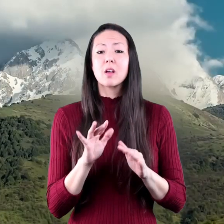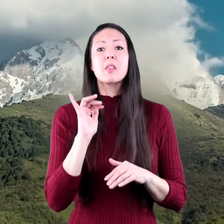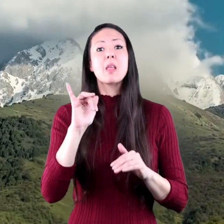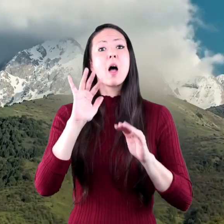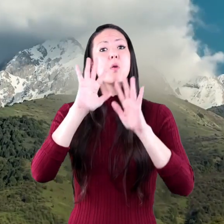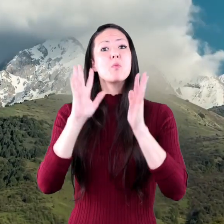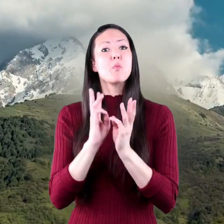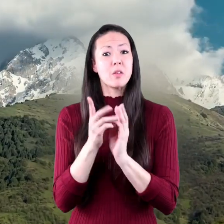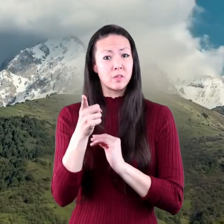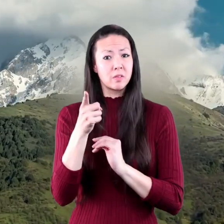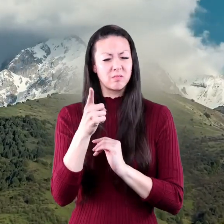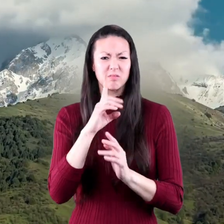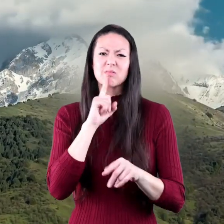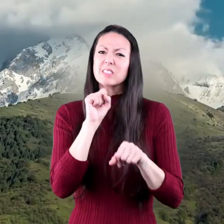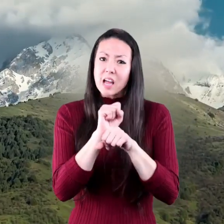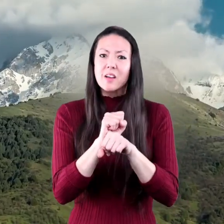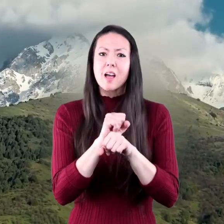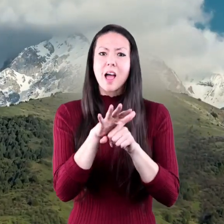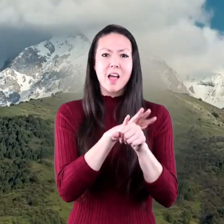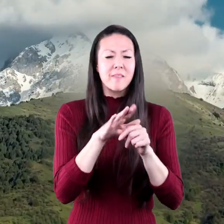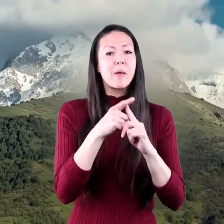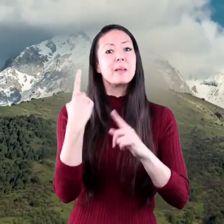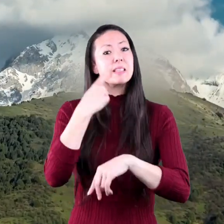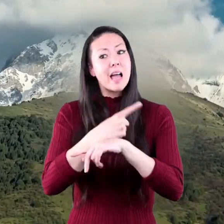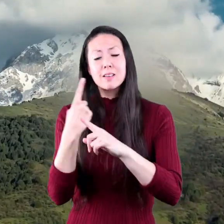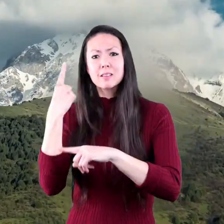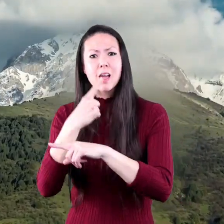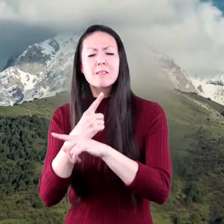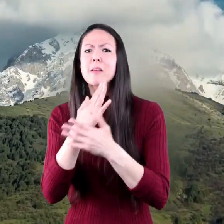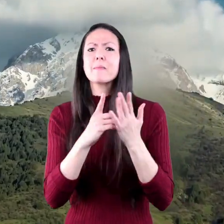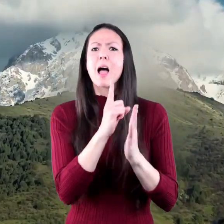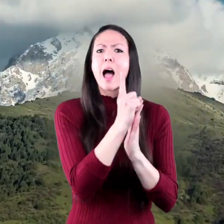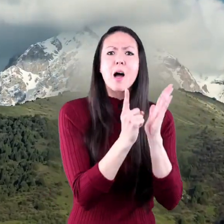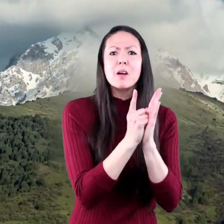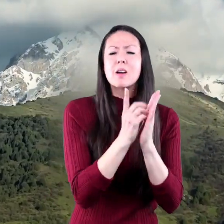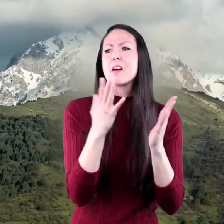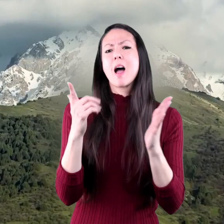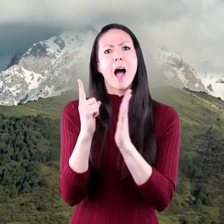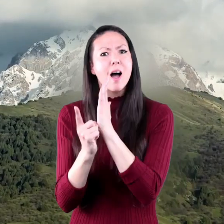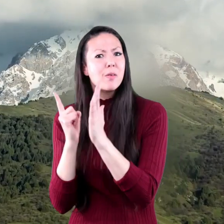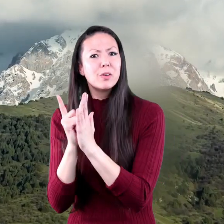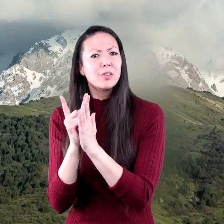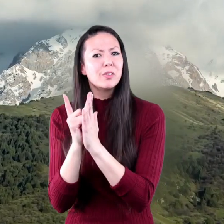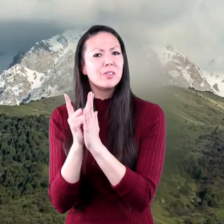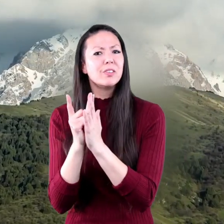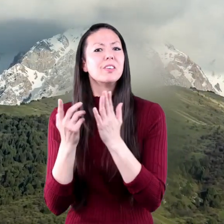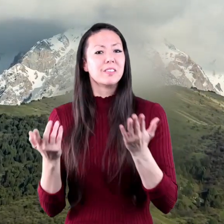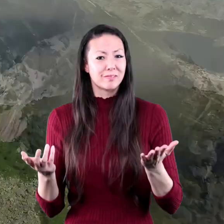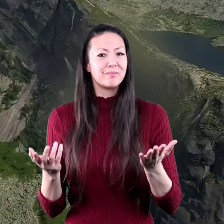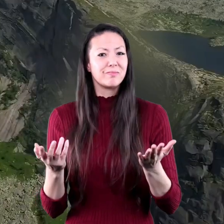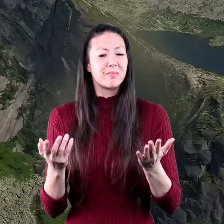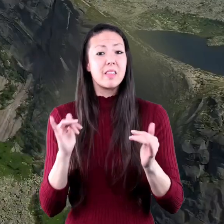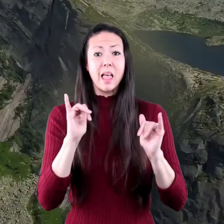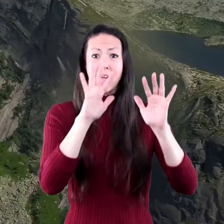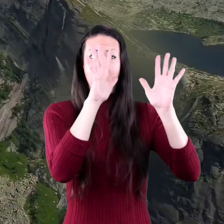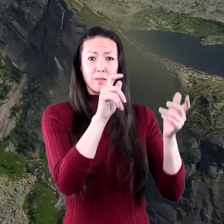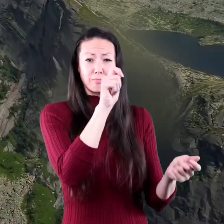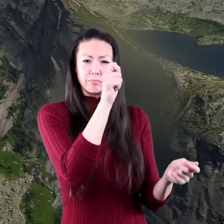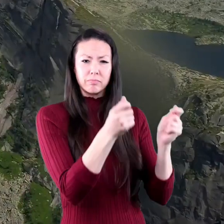weather in certain area changes from day to day or even from one hour to the next. But climate change is very